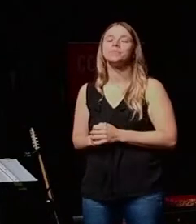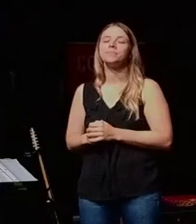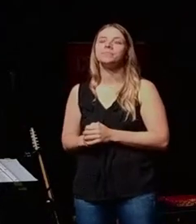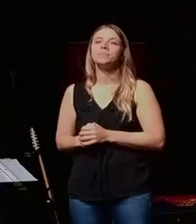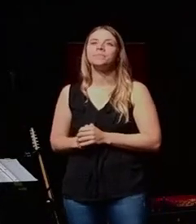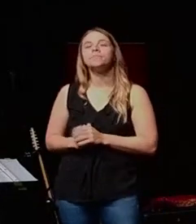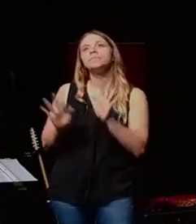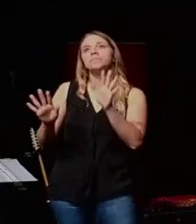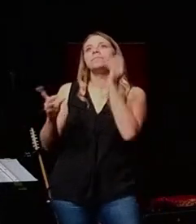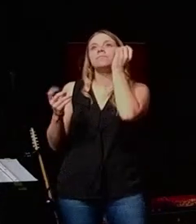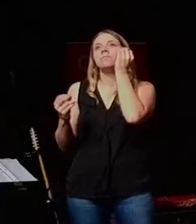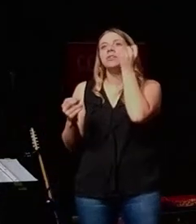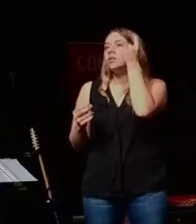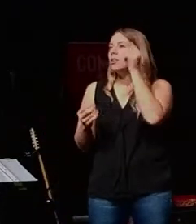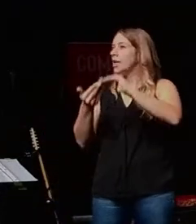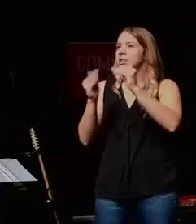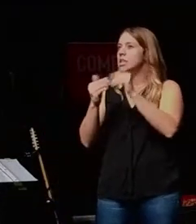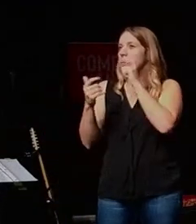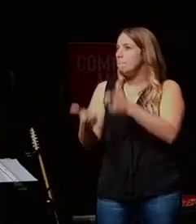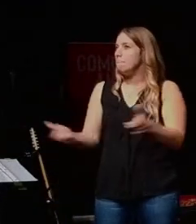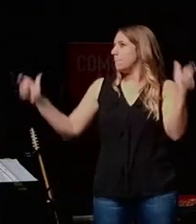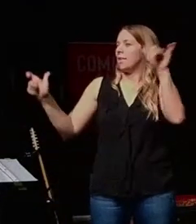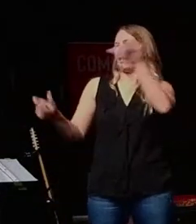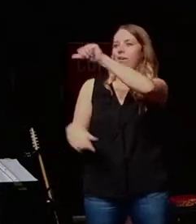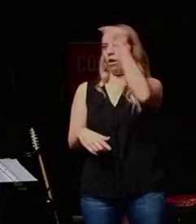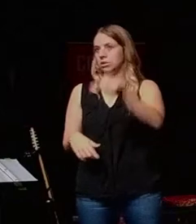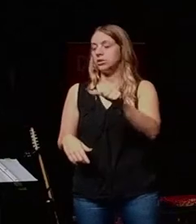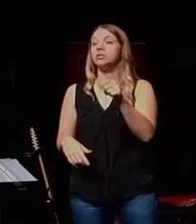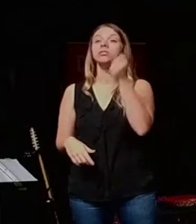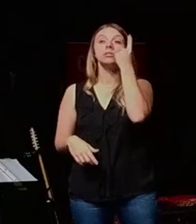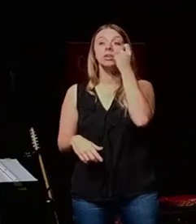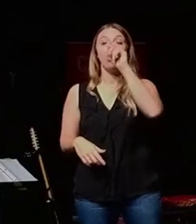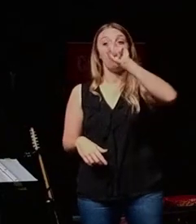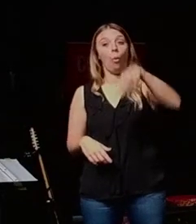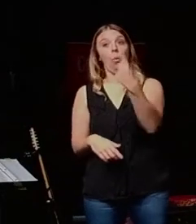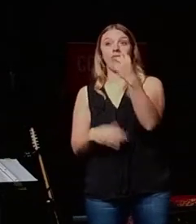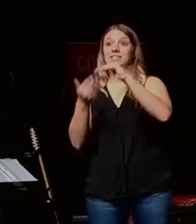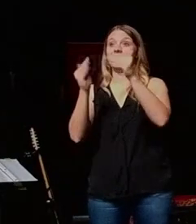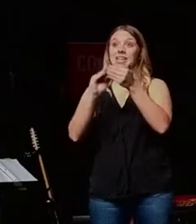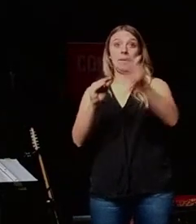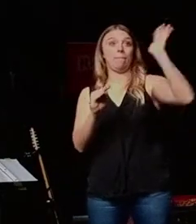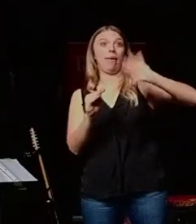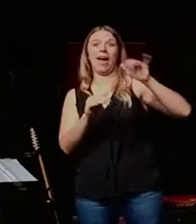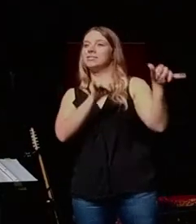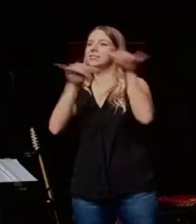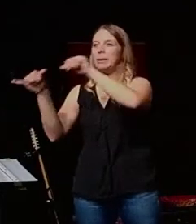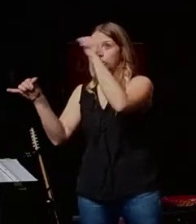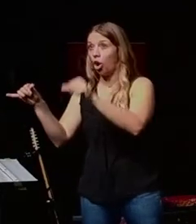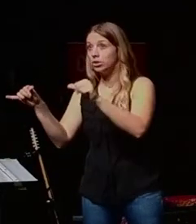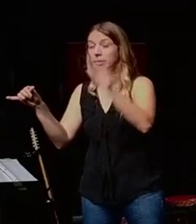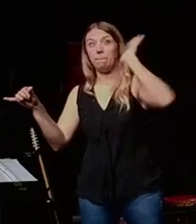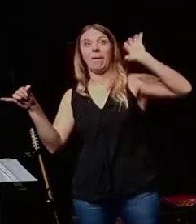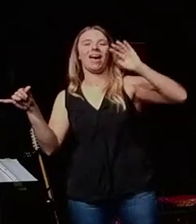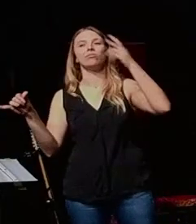it, it's not a city the size of Austin. You know, the only city in the ancient world the size of Austin right now was Rome. In